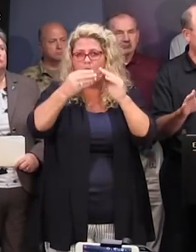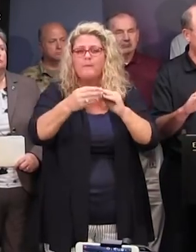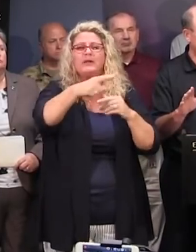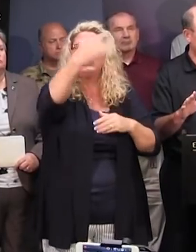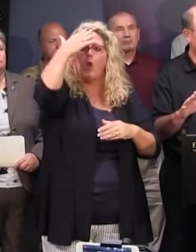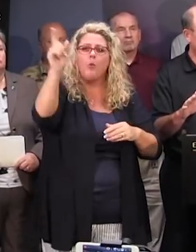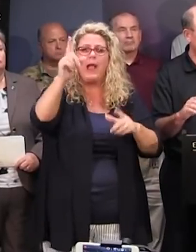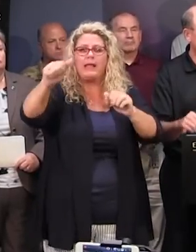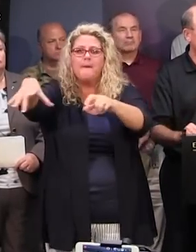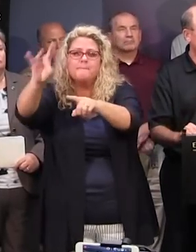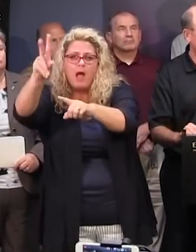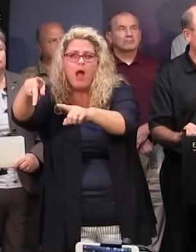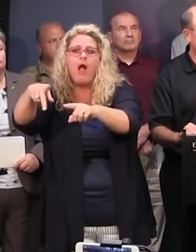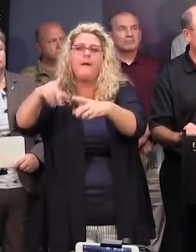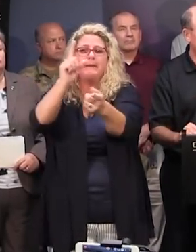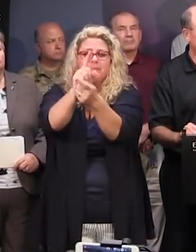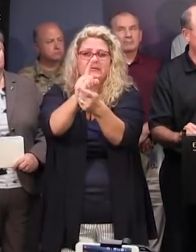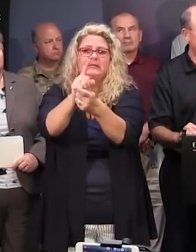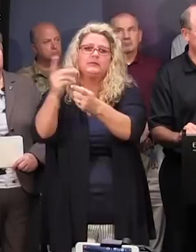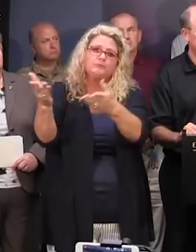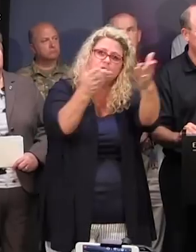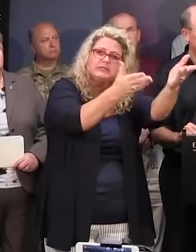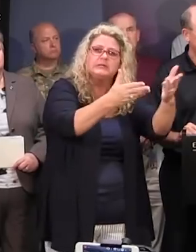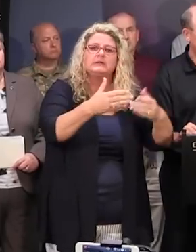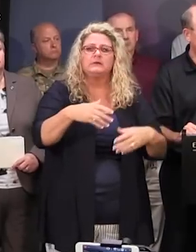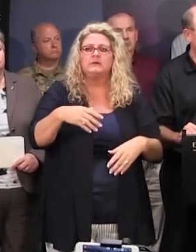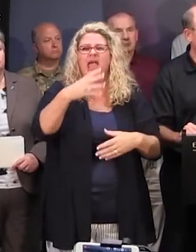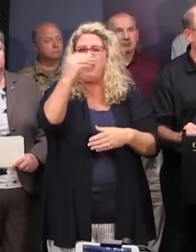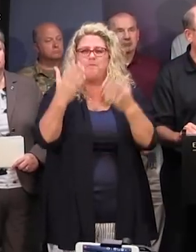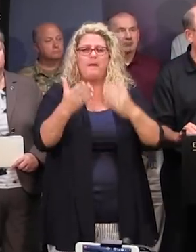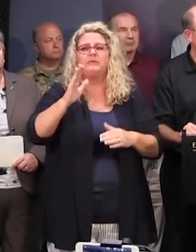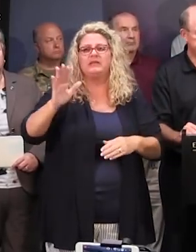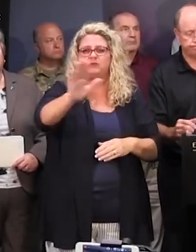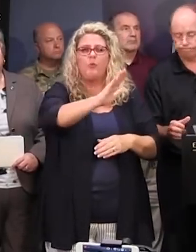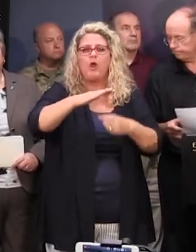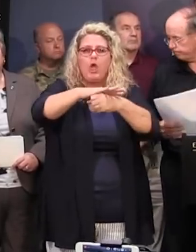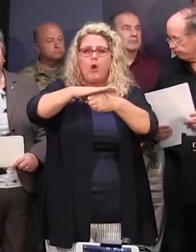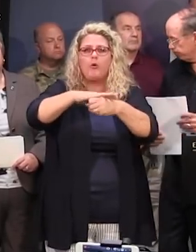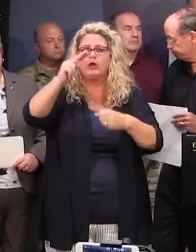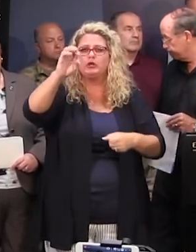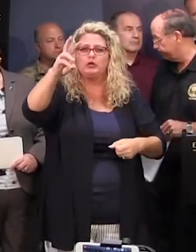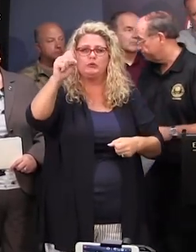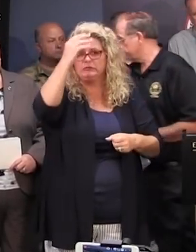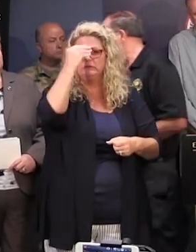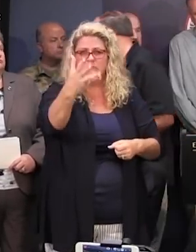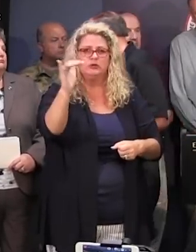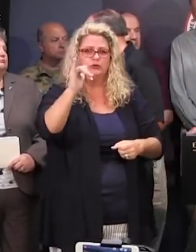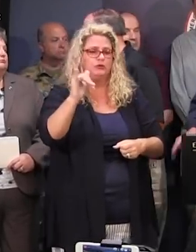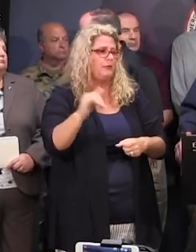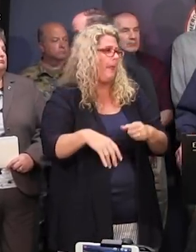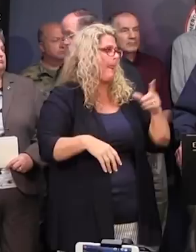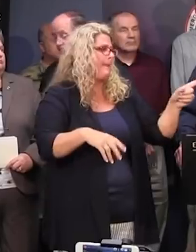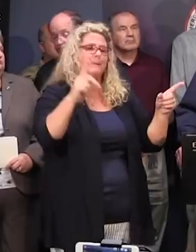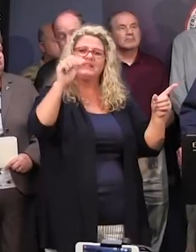pickup points in different locations. And a lot of this probably is in the local news media as well. Governor, I had a question about dam